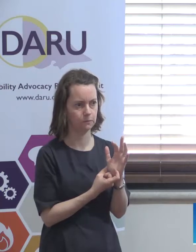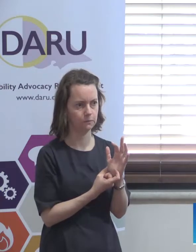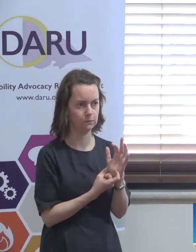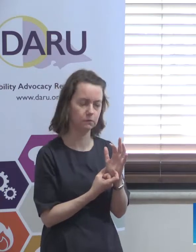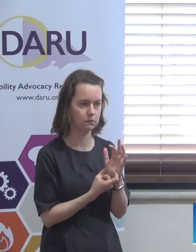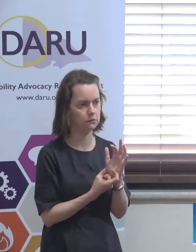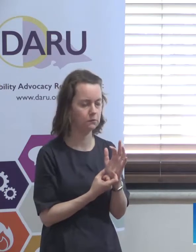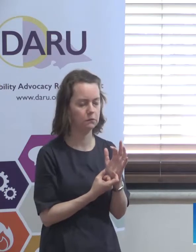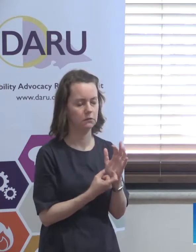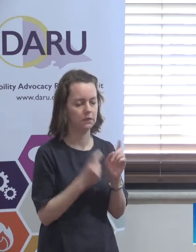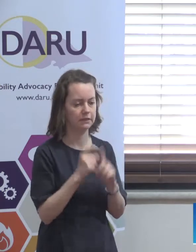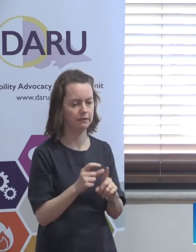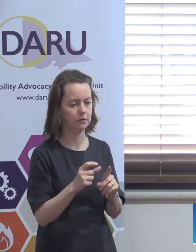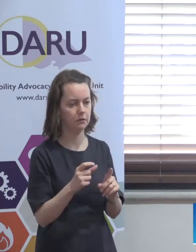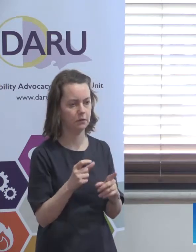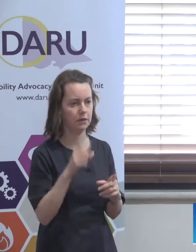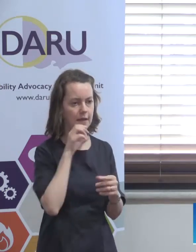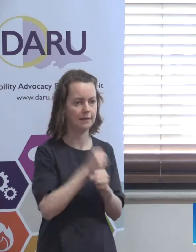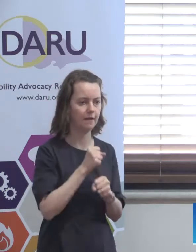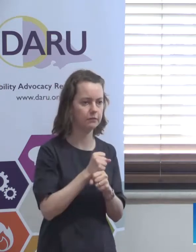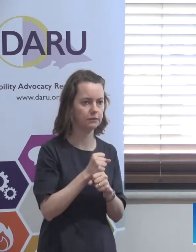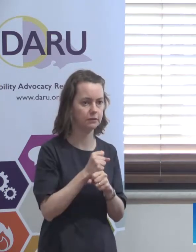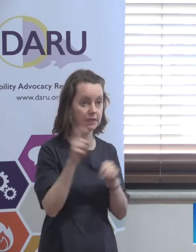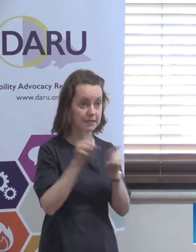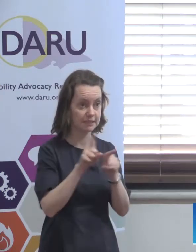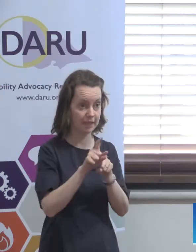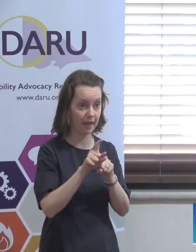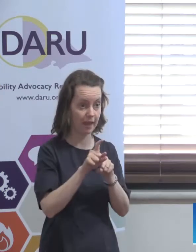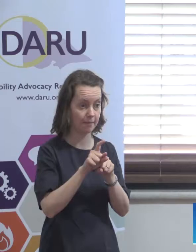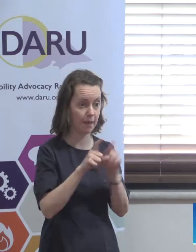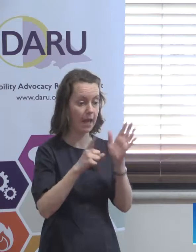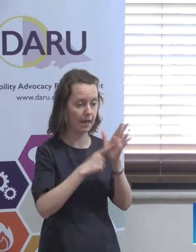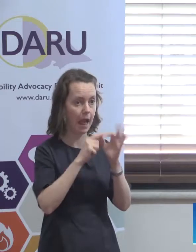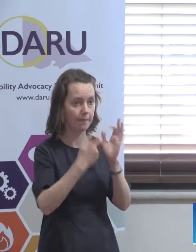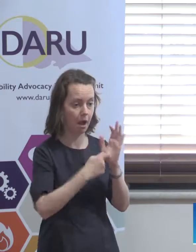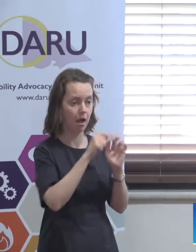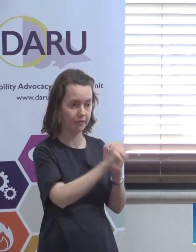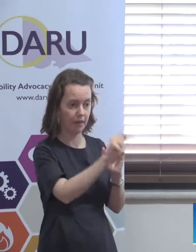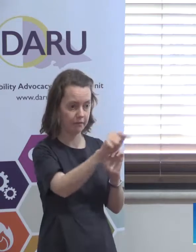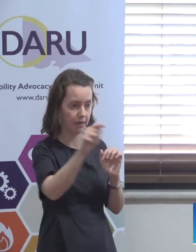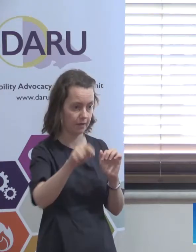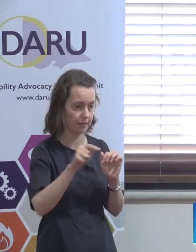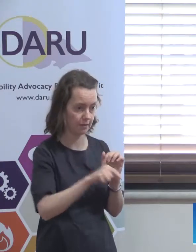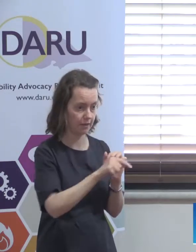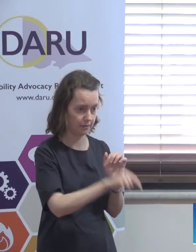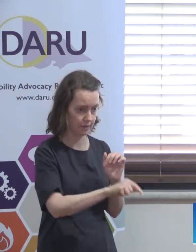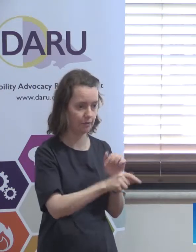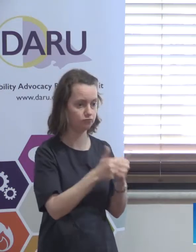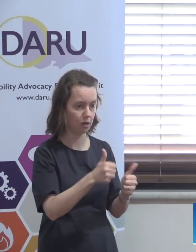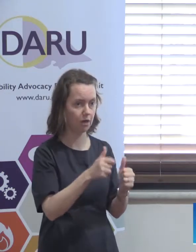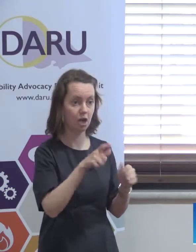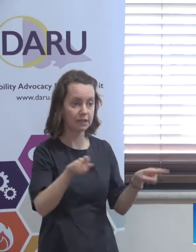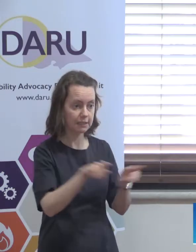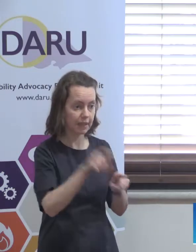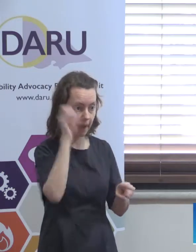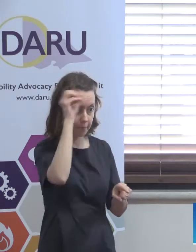governments of the same political party can hold different views federally as they do at the state state